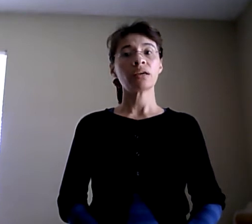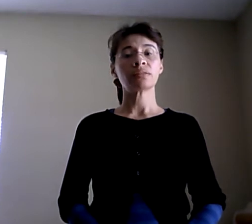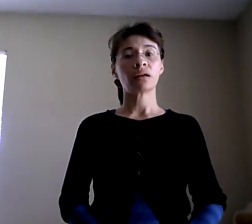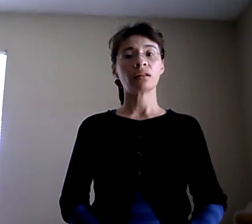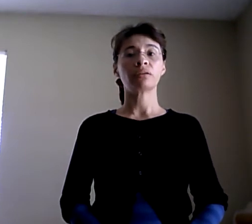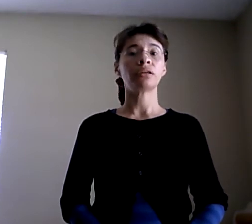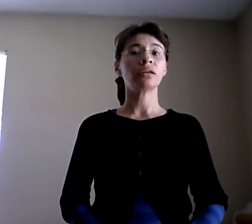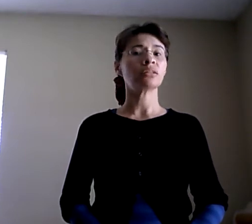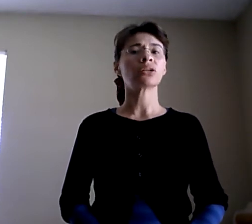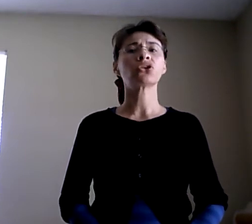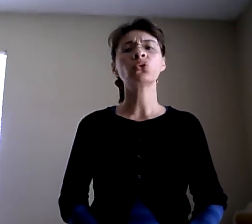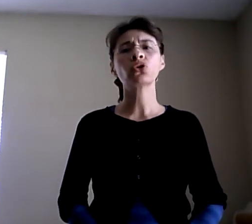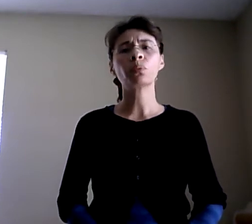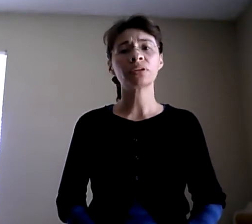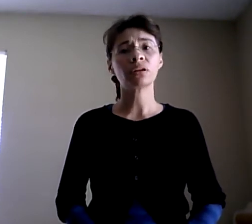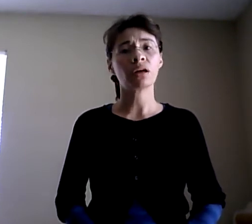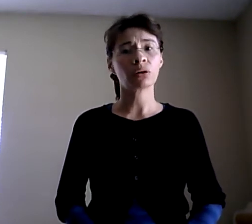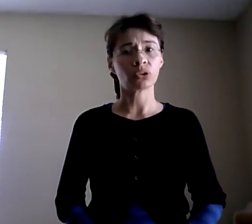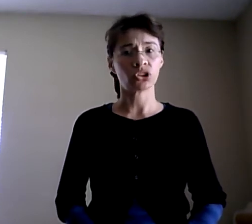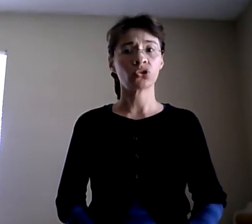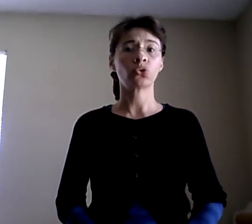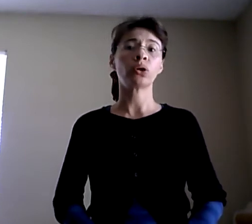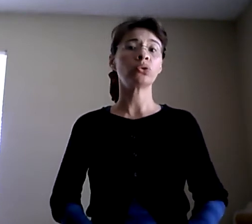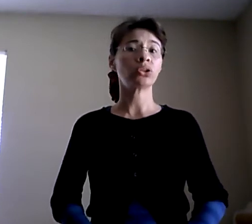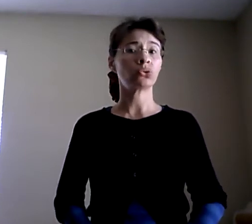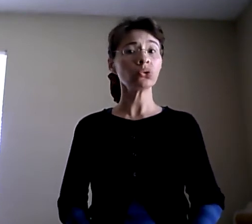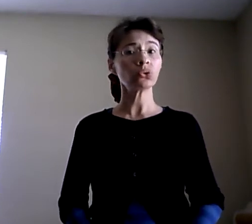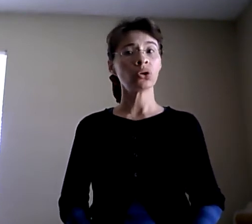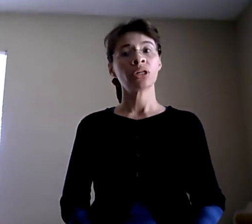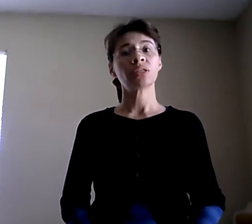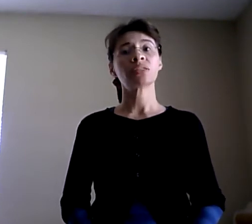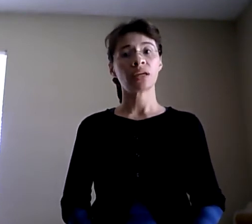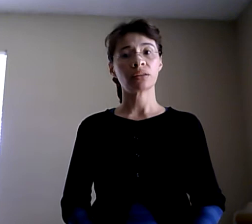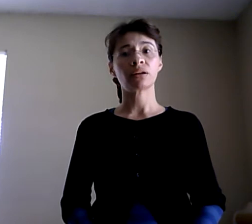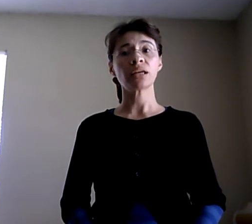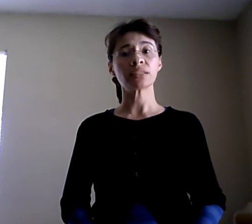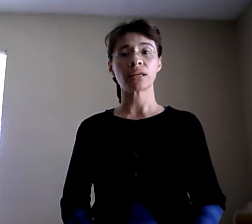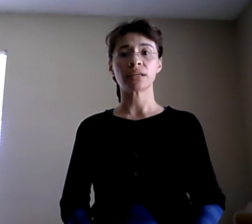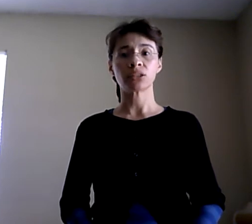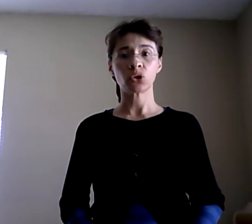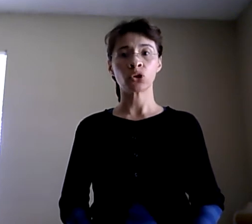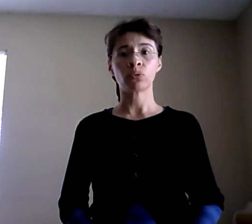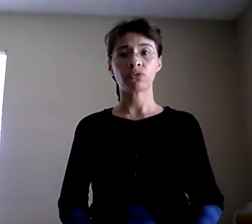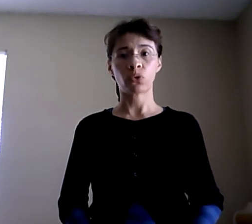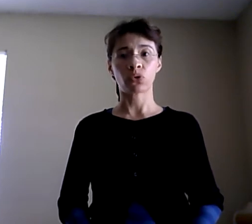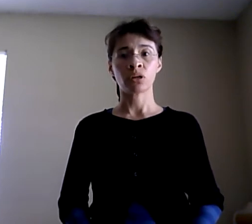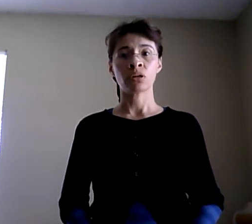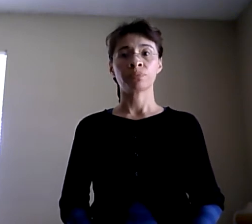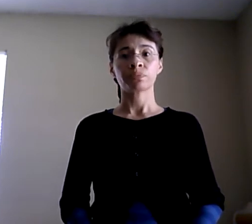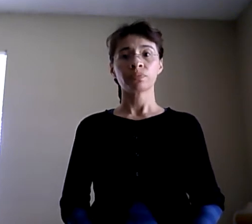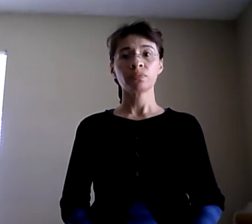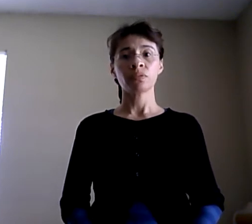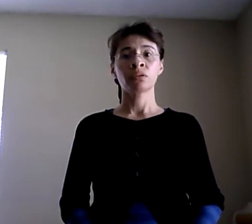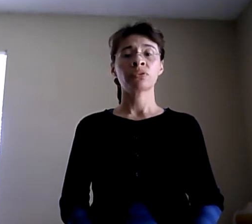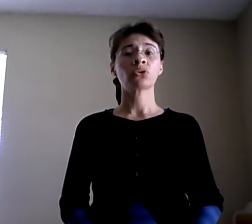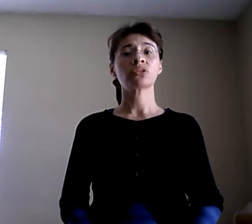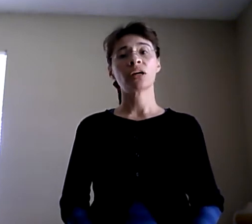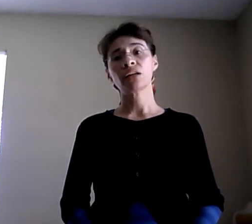ASL and English are two completely languages. So what you need to do is take the practice as I told you before. Because sign